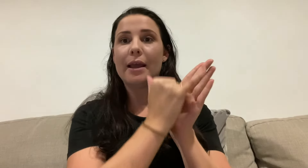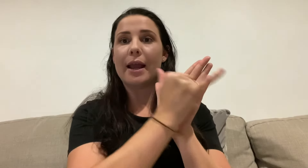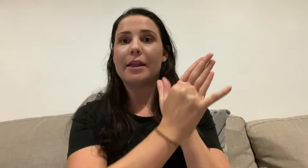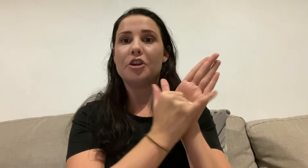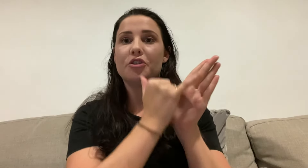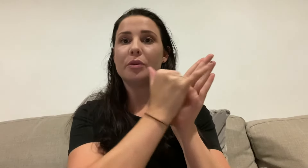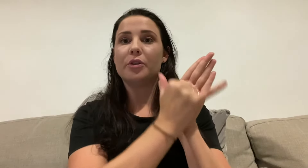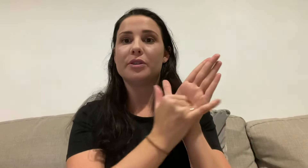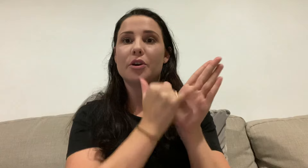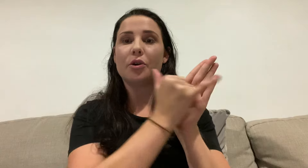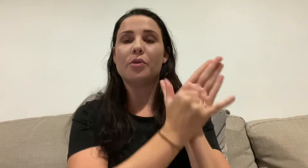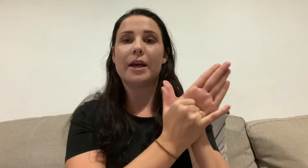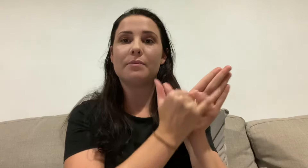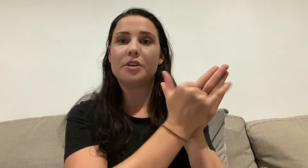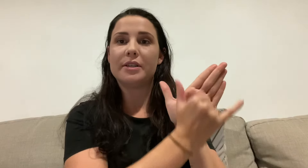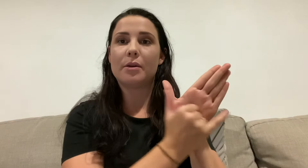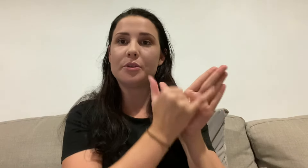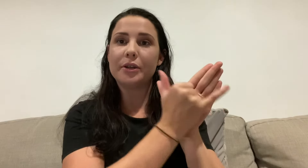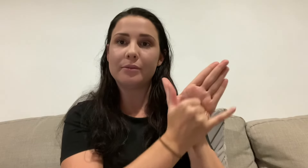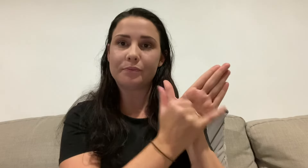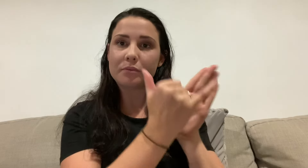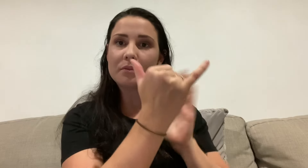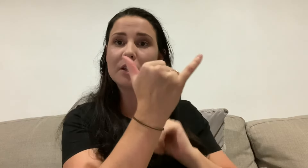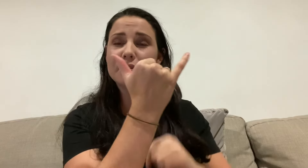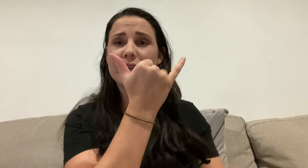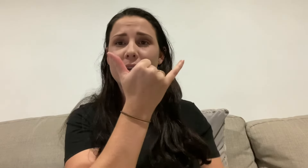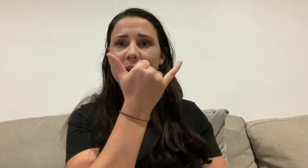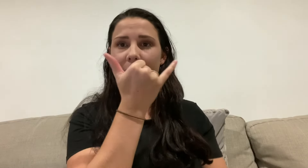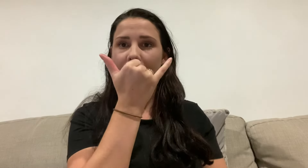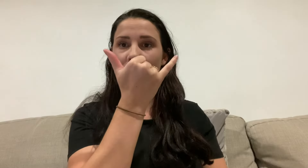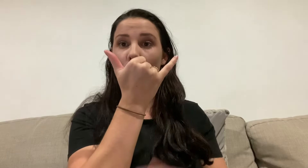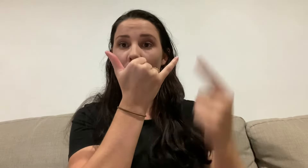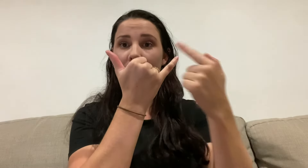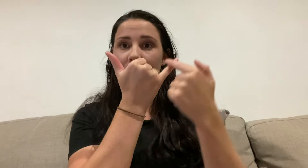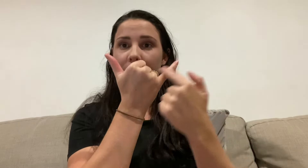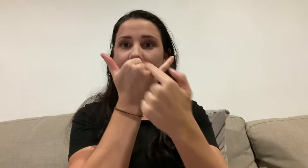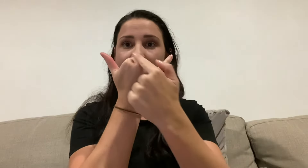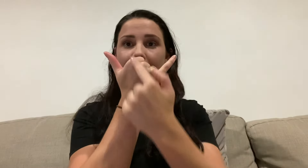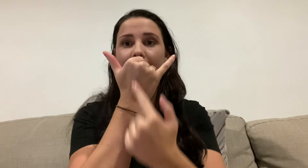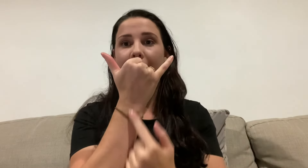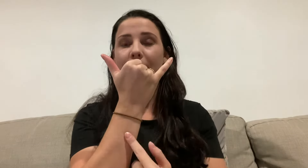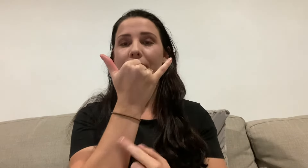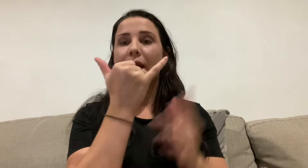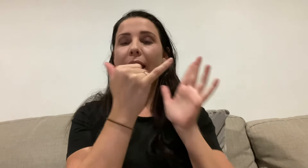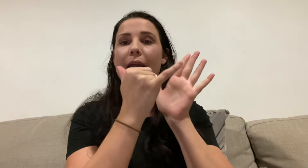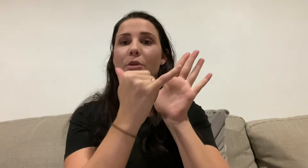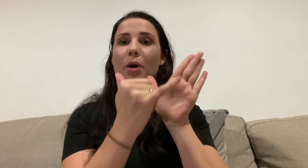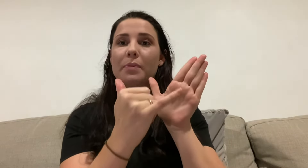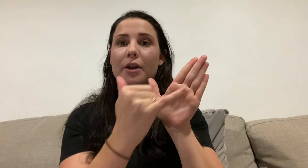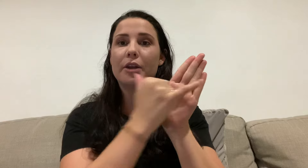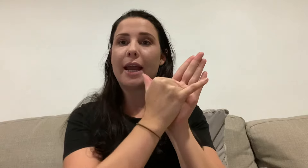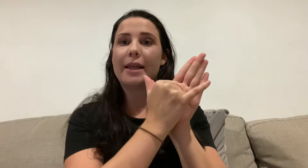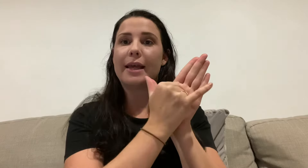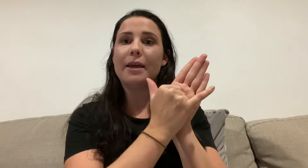And then you do a little circle there. Do you see what I'm doing? So it's kind of like a Y you can see that there. And you pop that on your hand there,